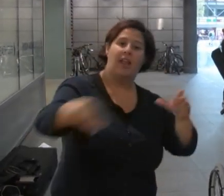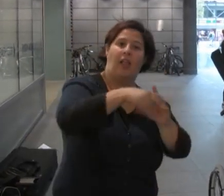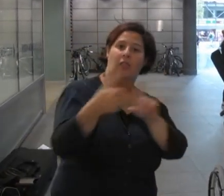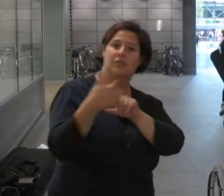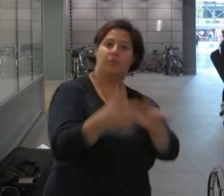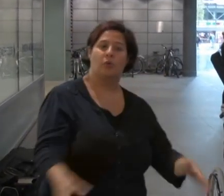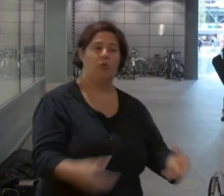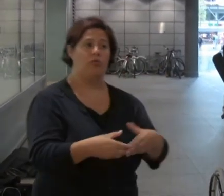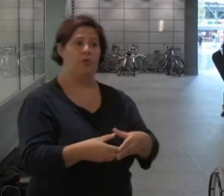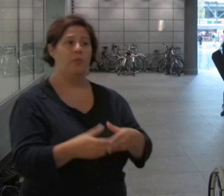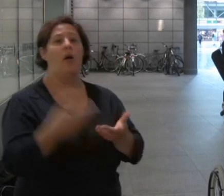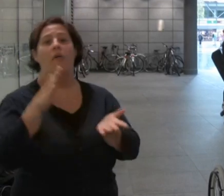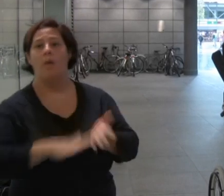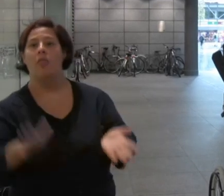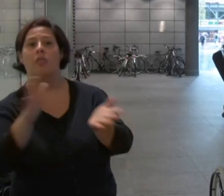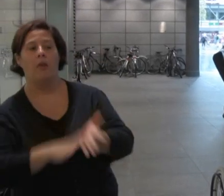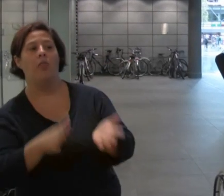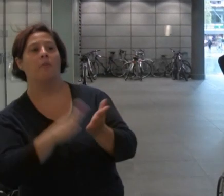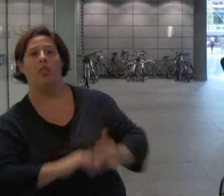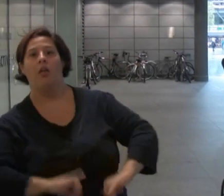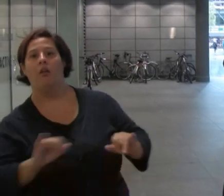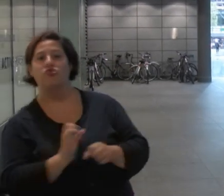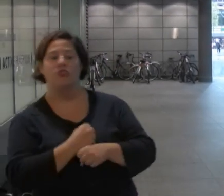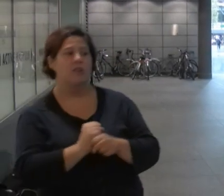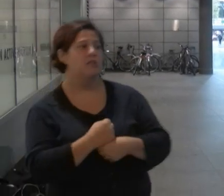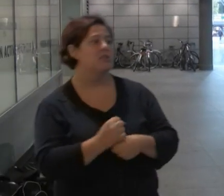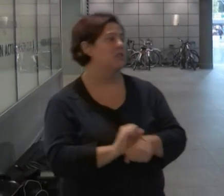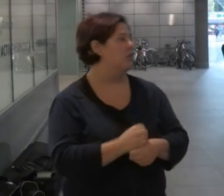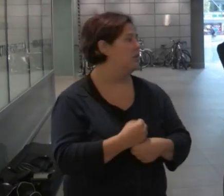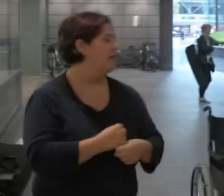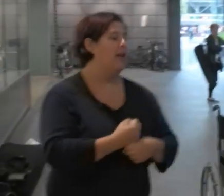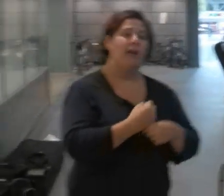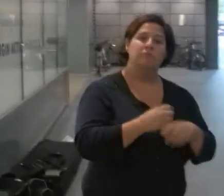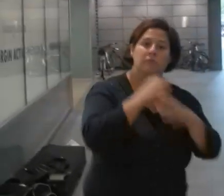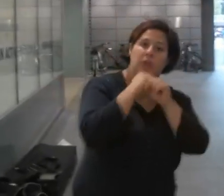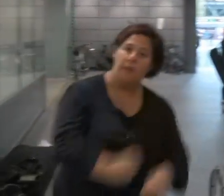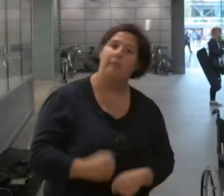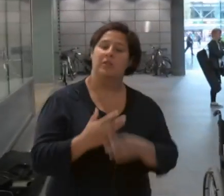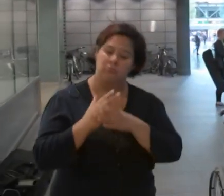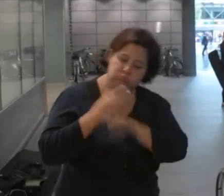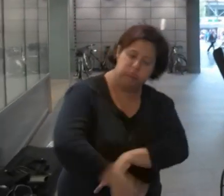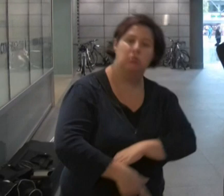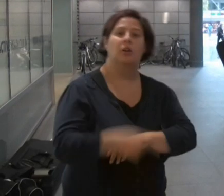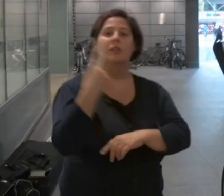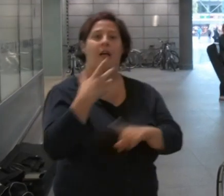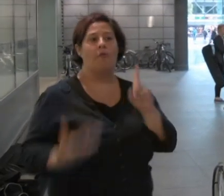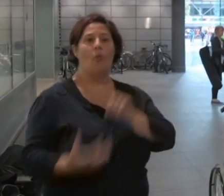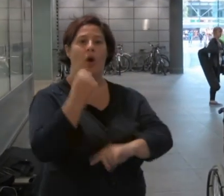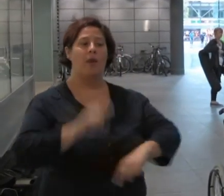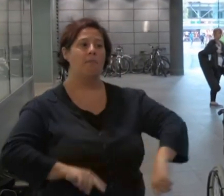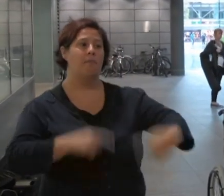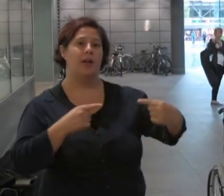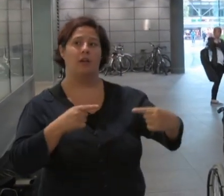group. After months of unbearable stress, resilient commitment and endures beyond comprehension. She won her battle.